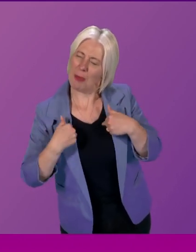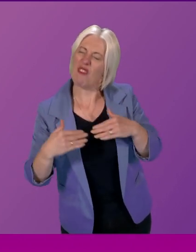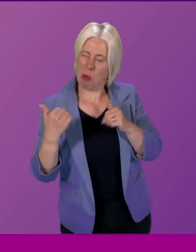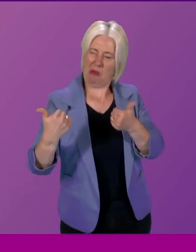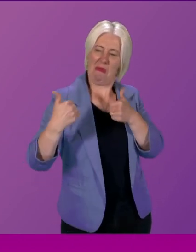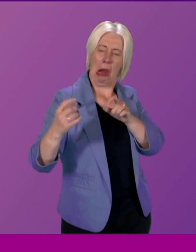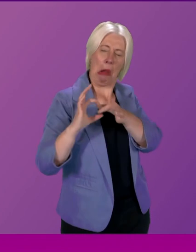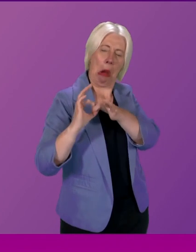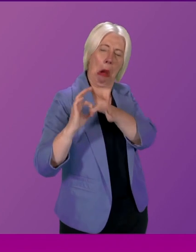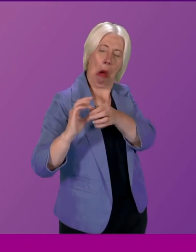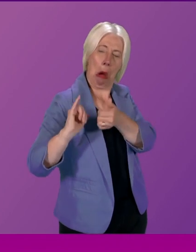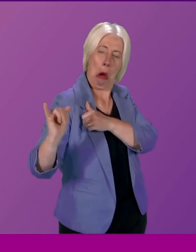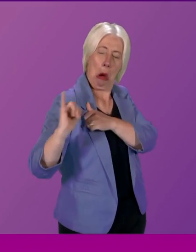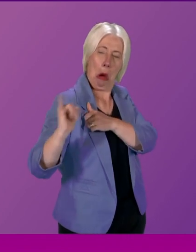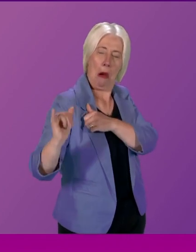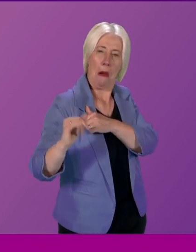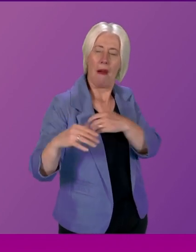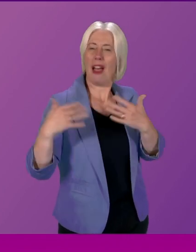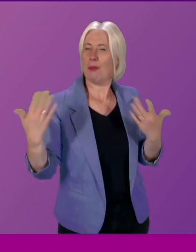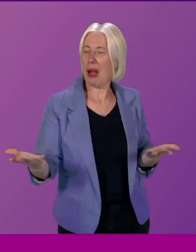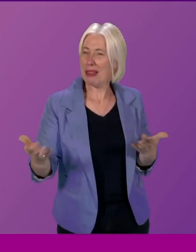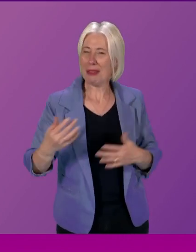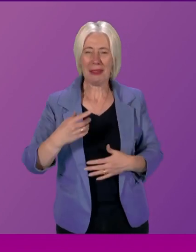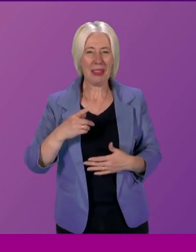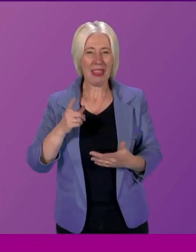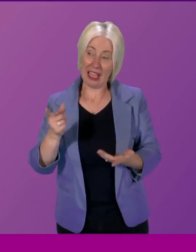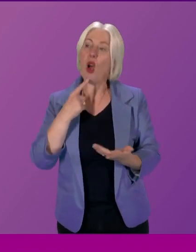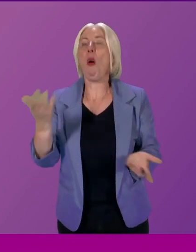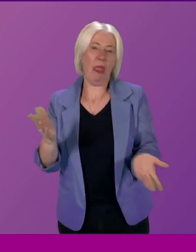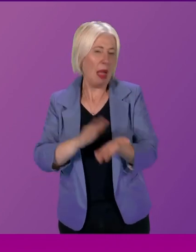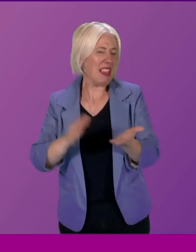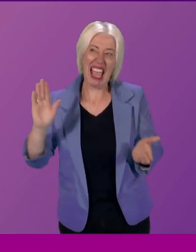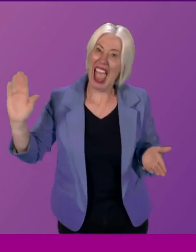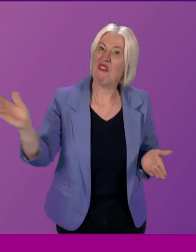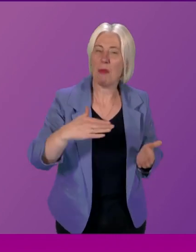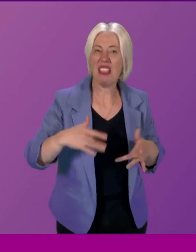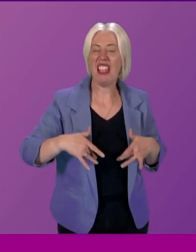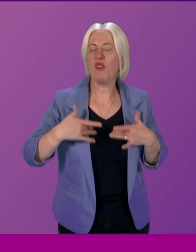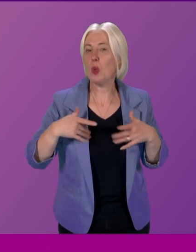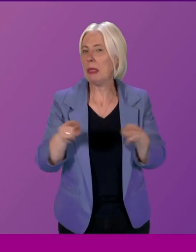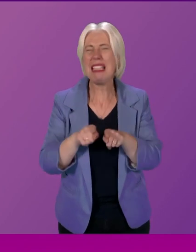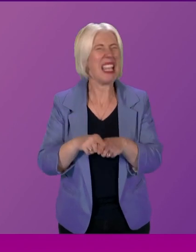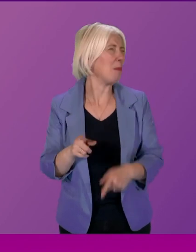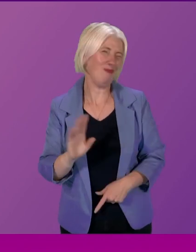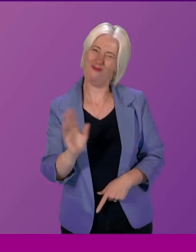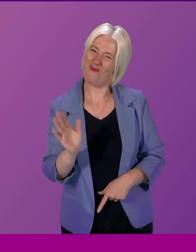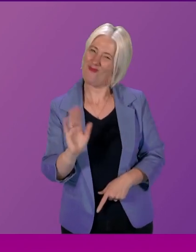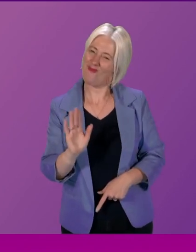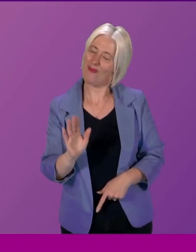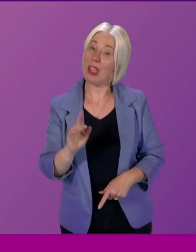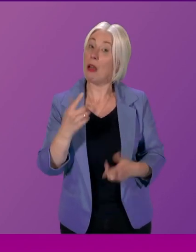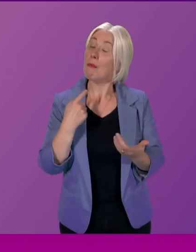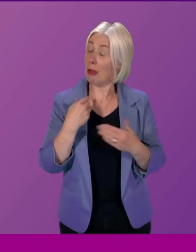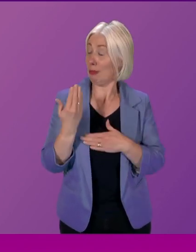agendas as representative of the general public. You don't have to look too far back within this